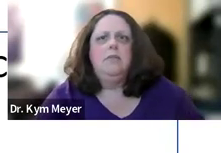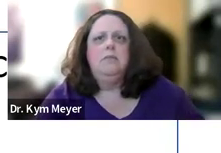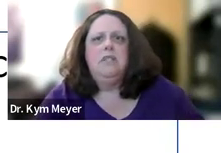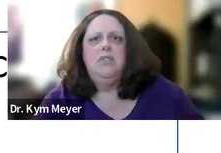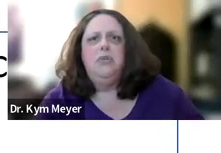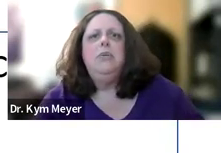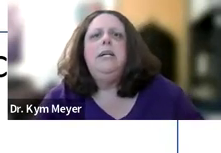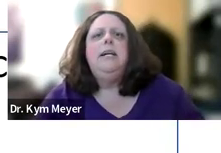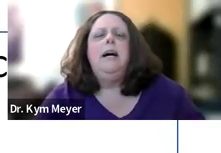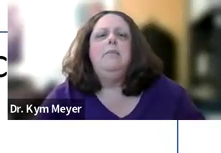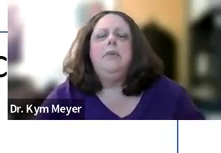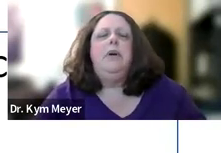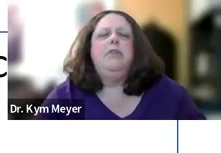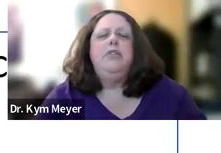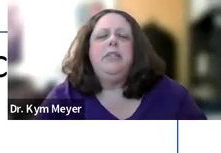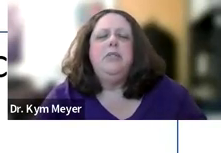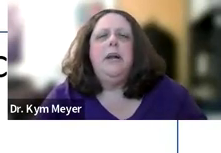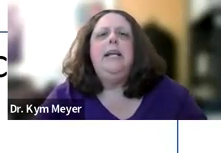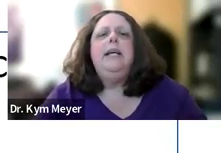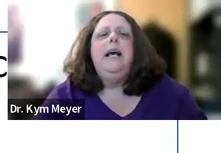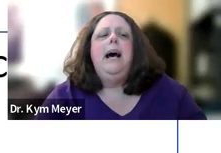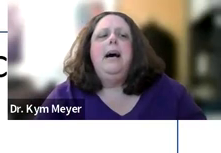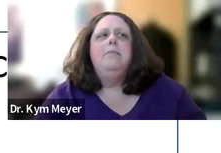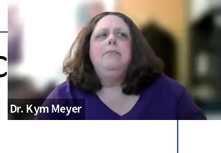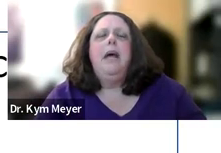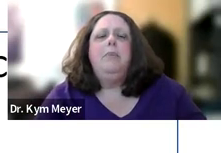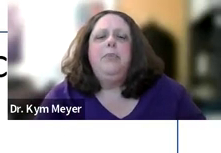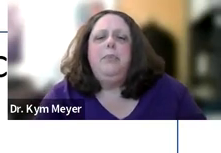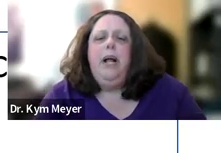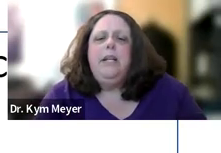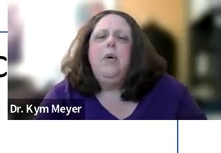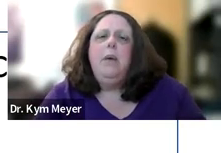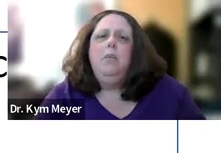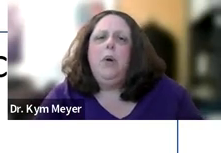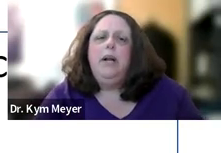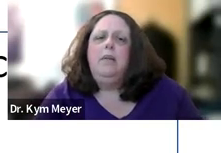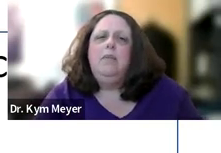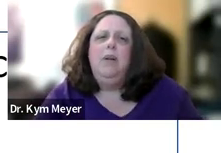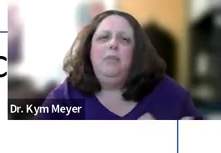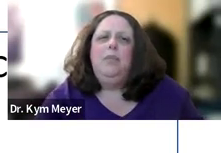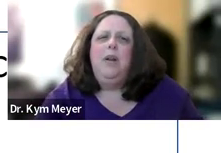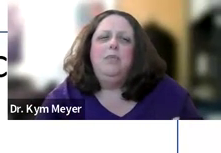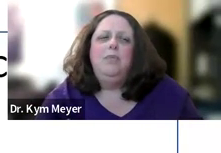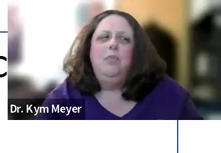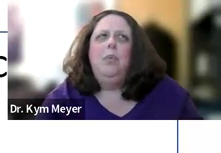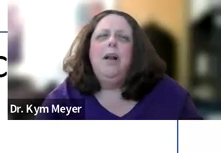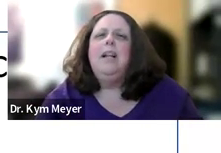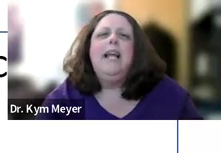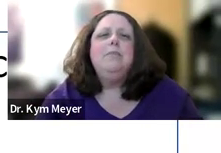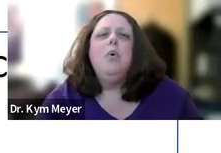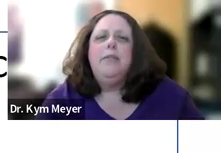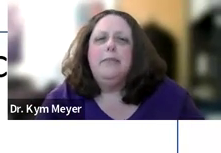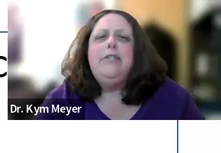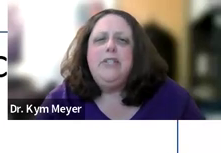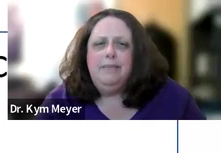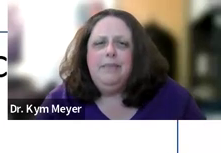it's 2002, I'm sorry, 2020, had said, okay, well, we're gonna, you know, we want to